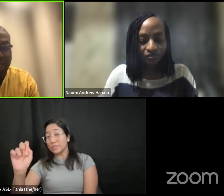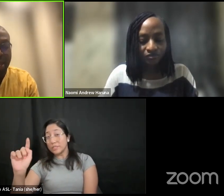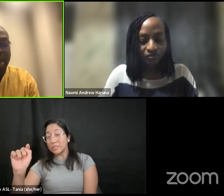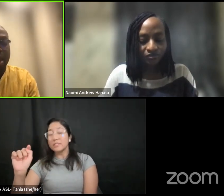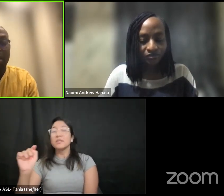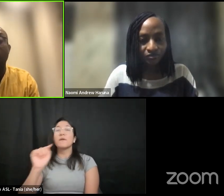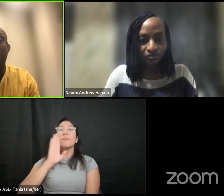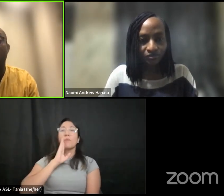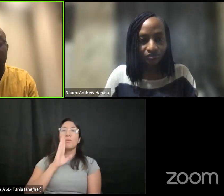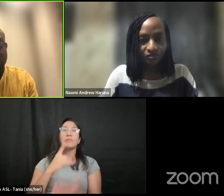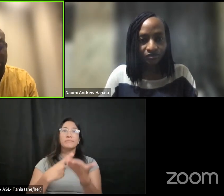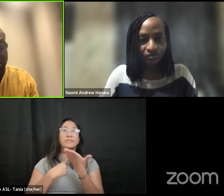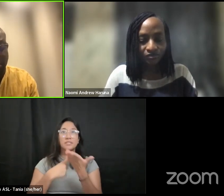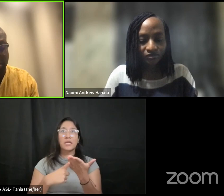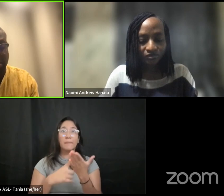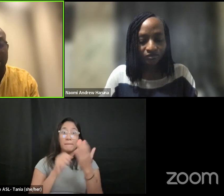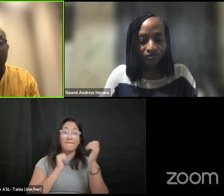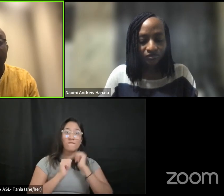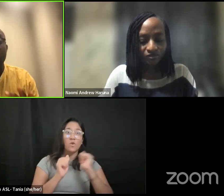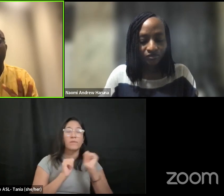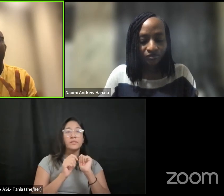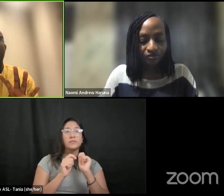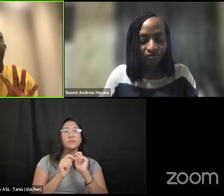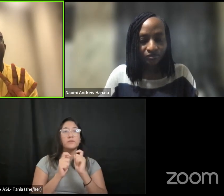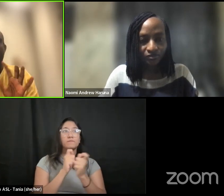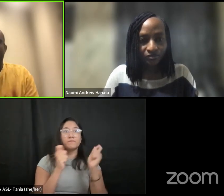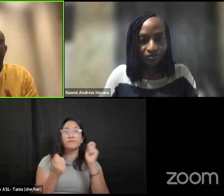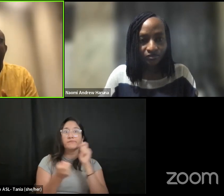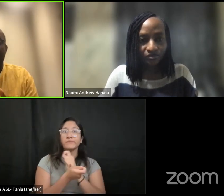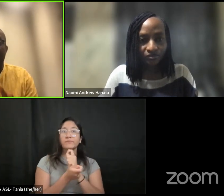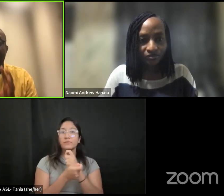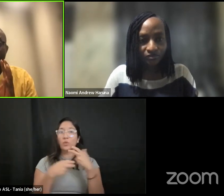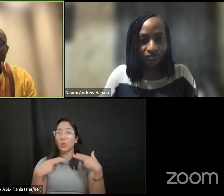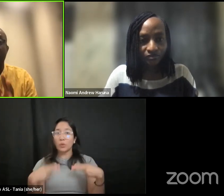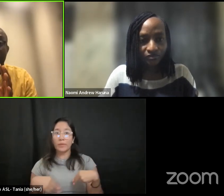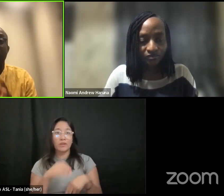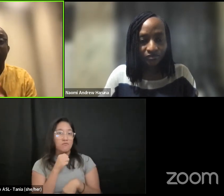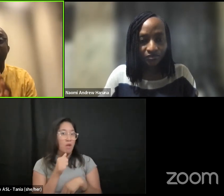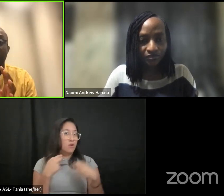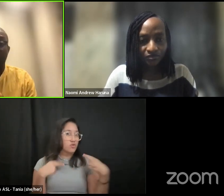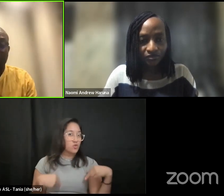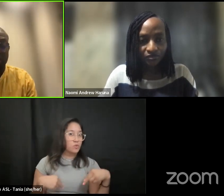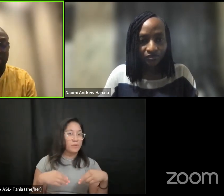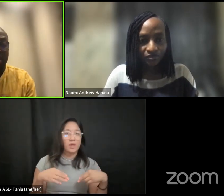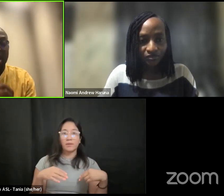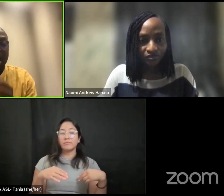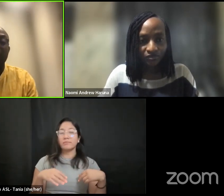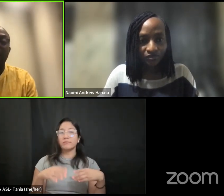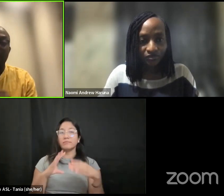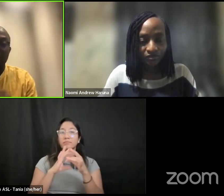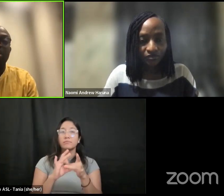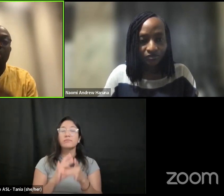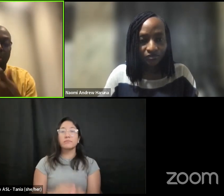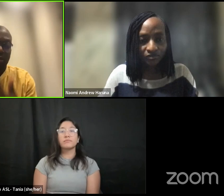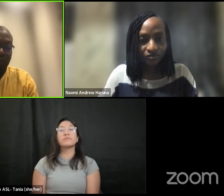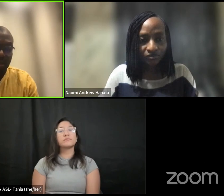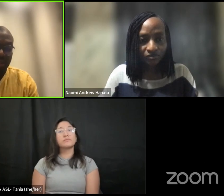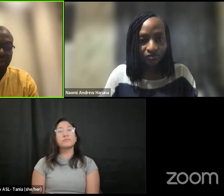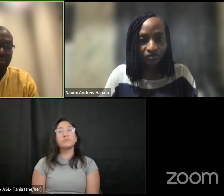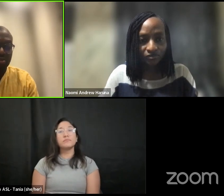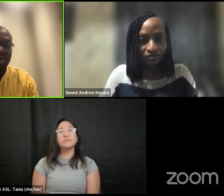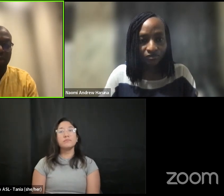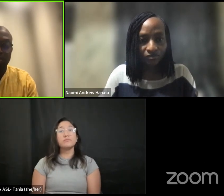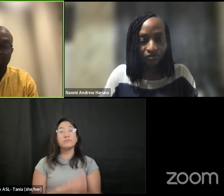human and non-human species we're preoccupied we're going to be preoccupied with the question how can eco